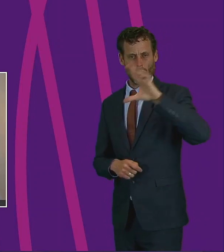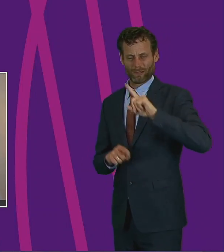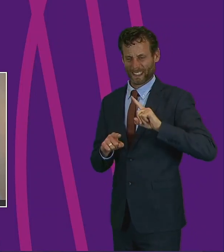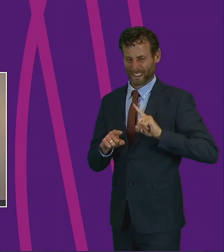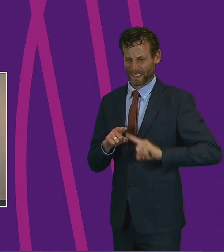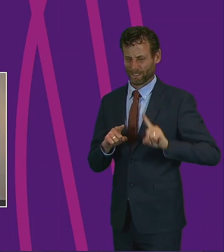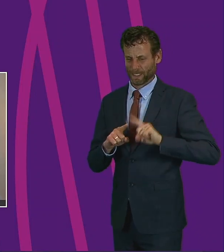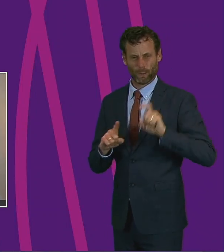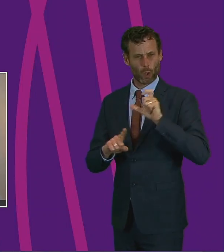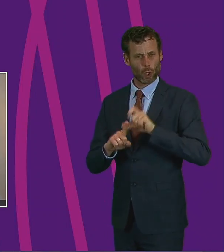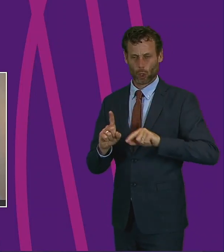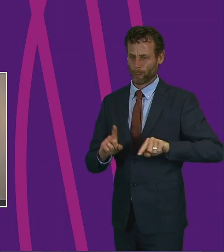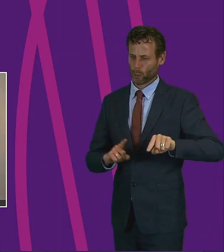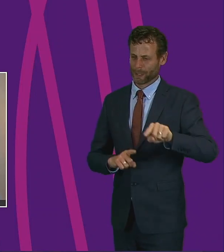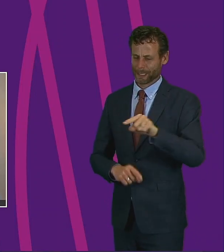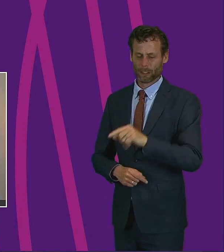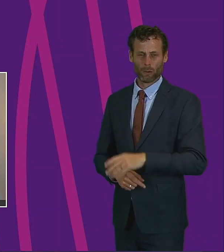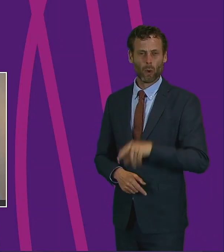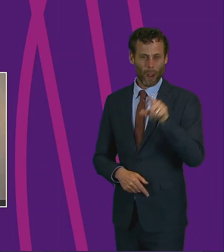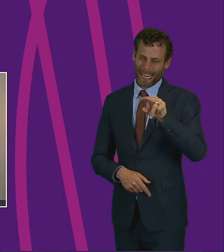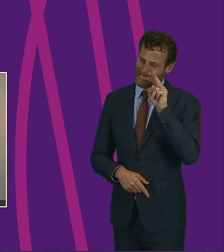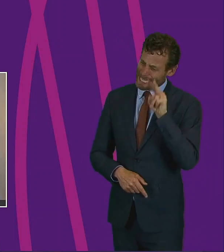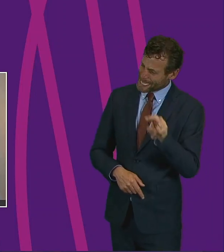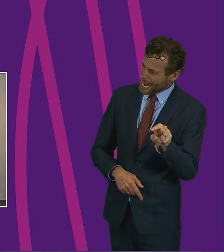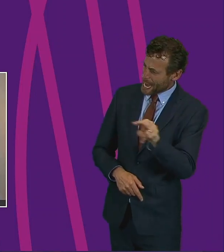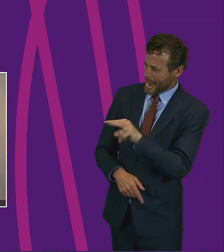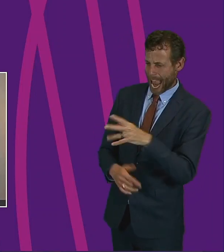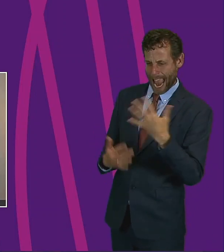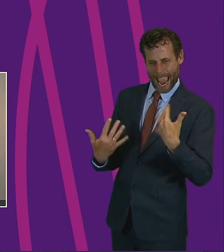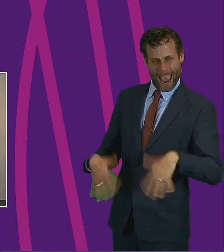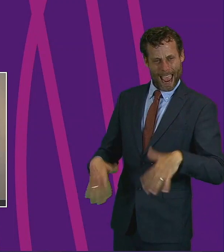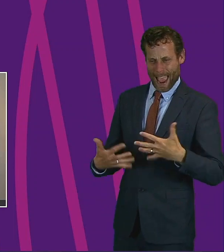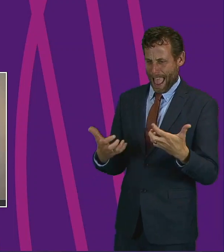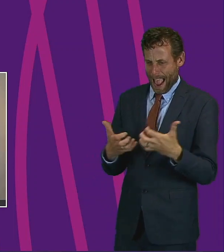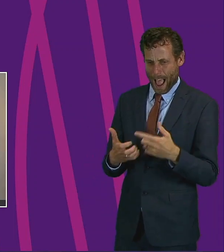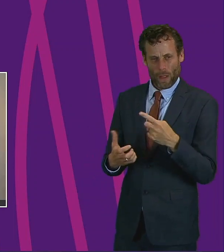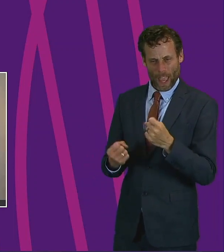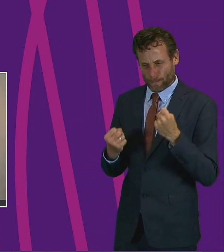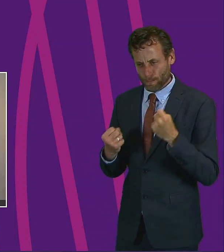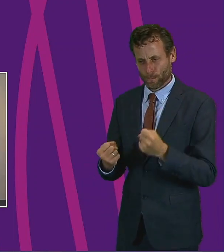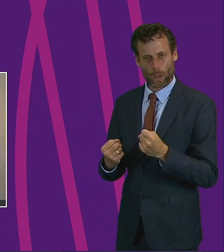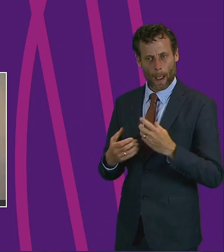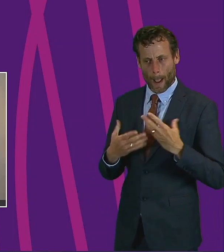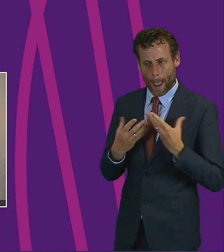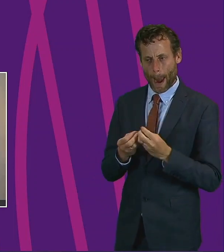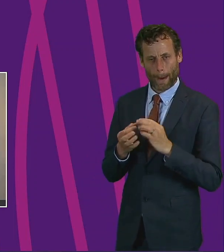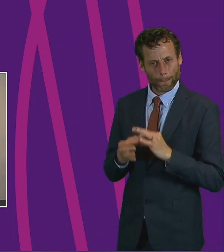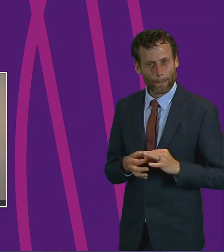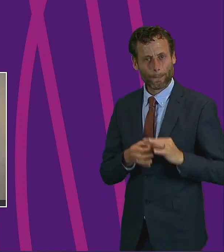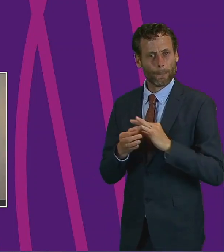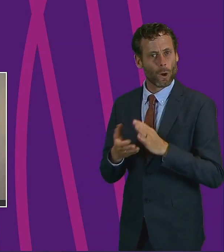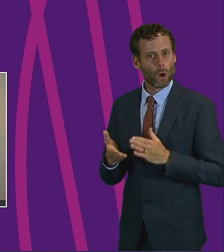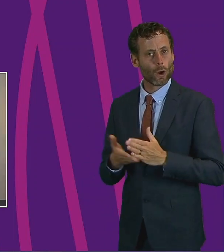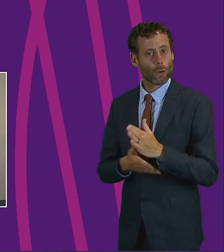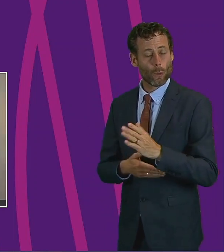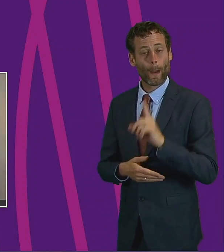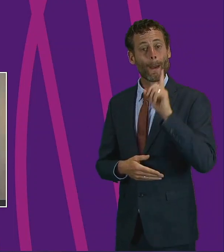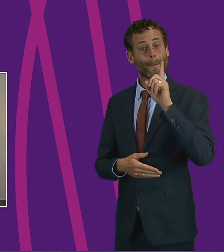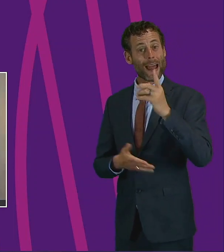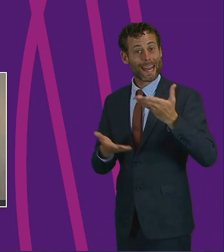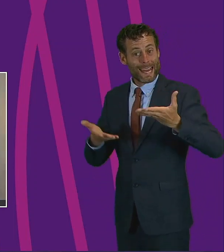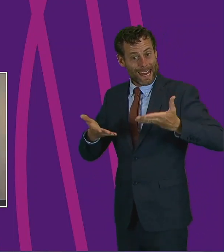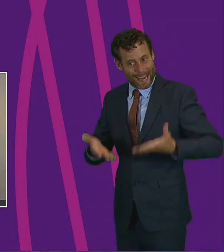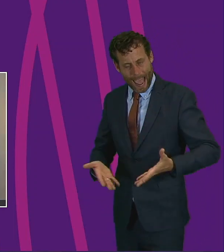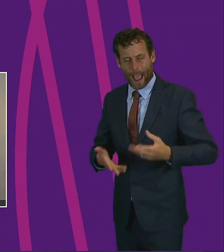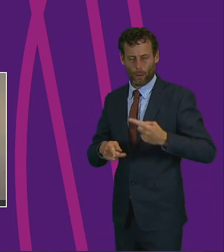challenge in these difficult, unprecedented times. As well as recognising what they've done up to now, we also, as a matter of urgency, need to look